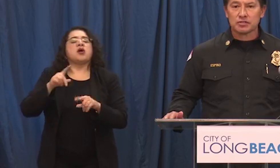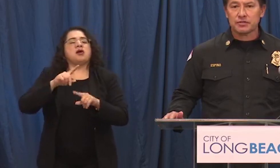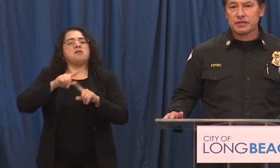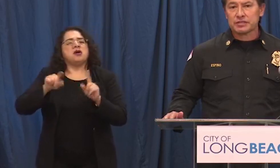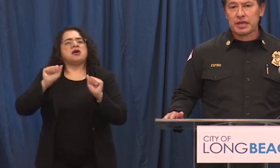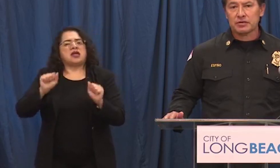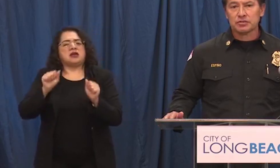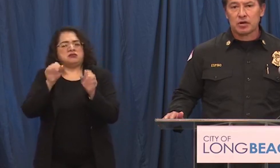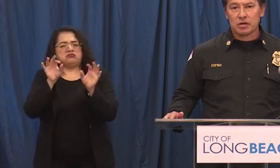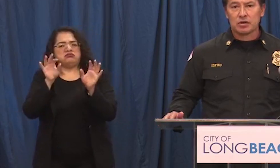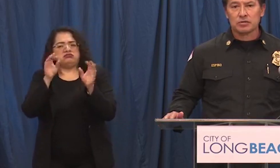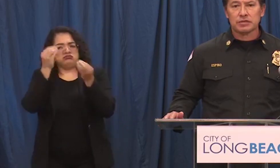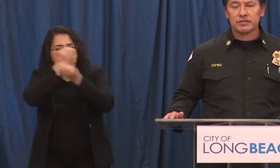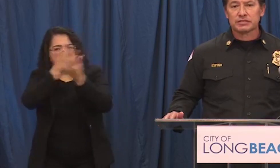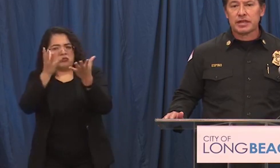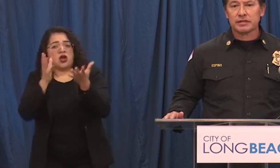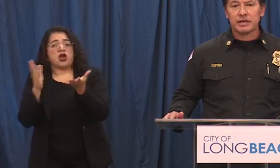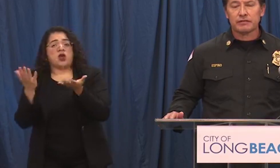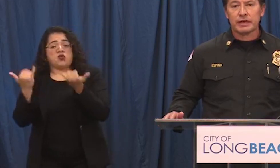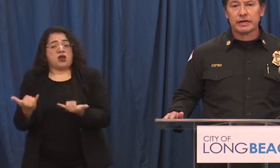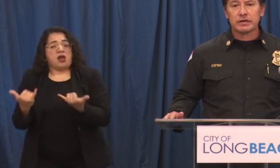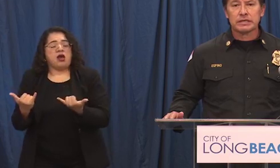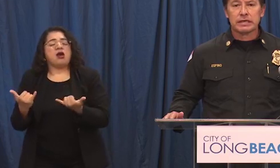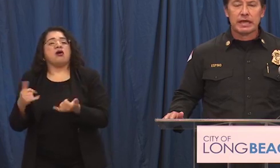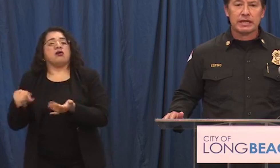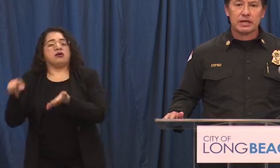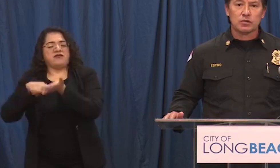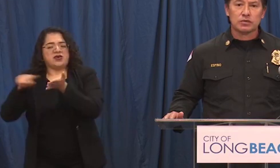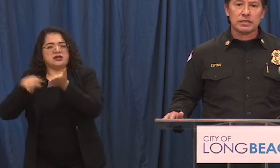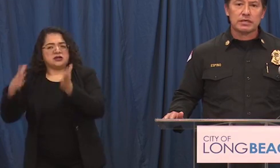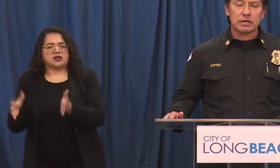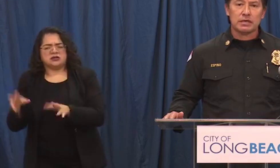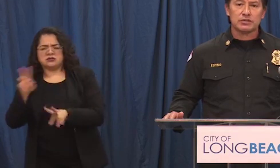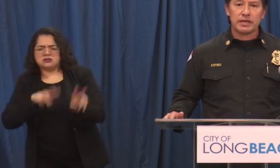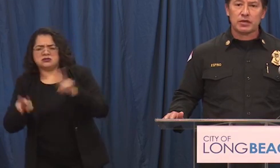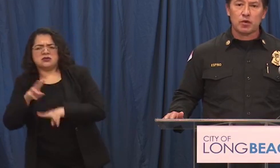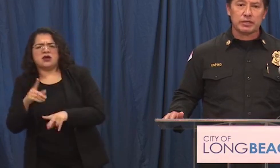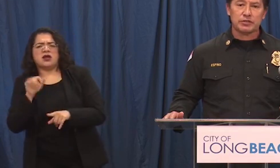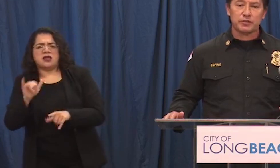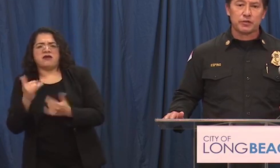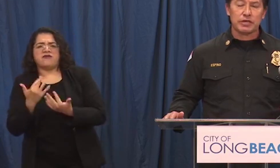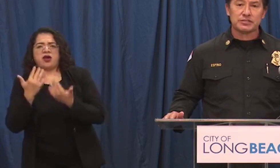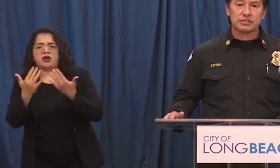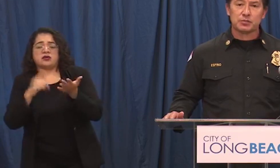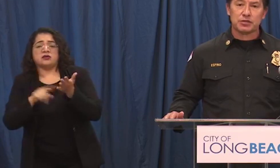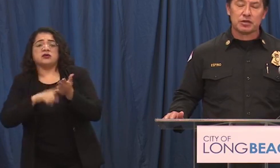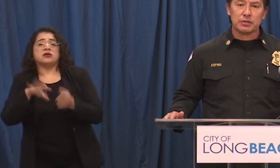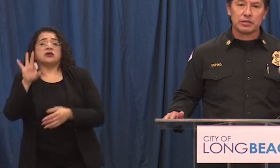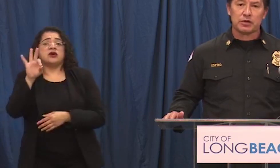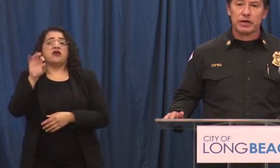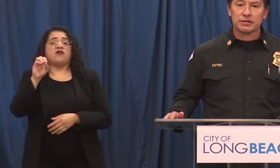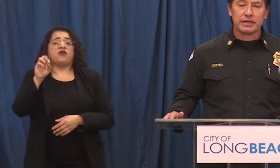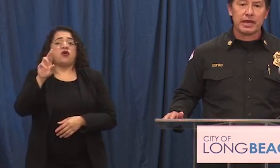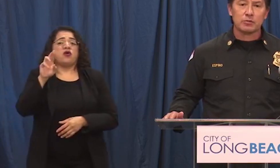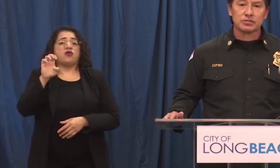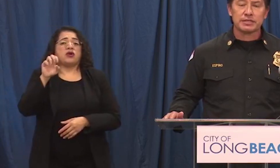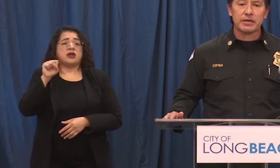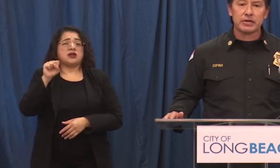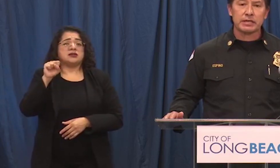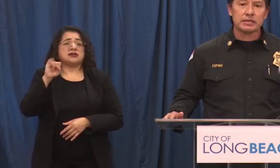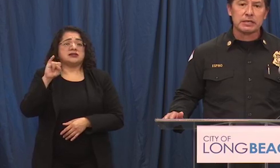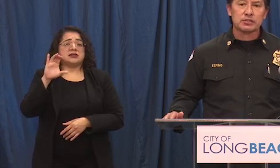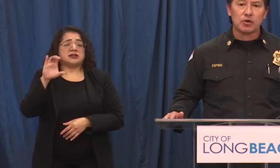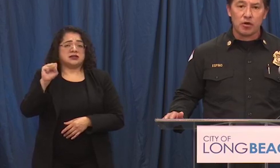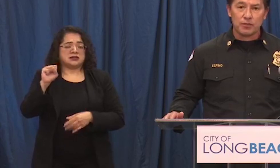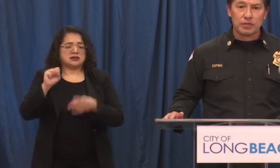is that our arson investigators are currently investigating that fire and not only uh do they go in and do forensics but they're going to be looking around at the cameras